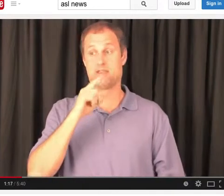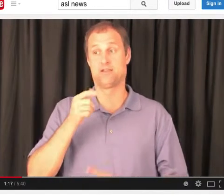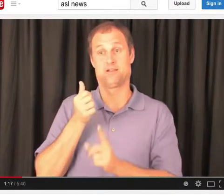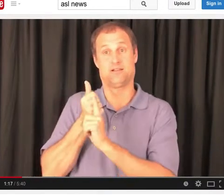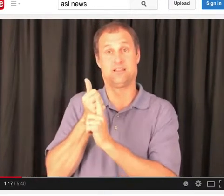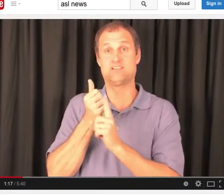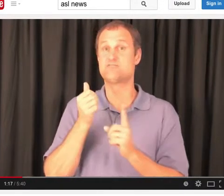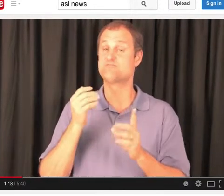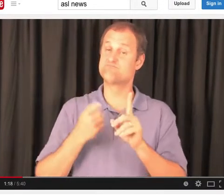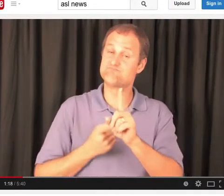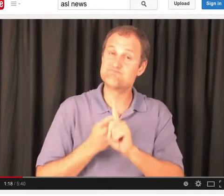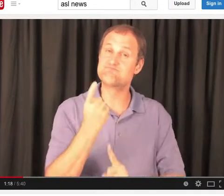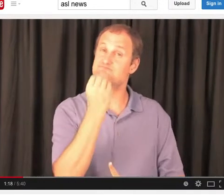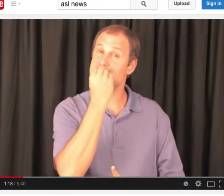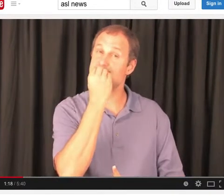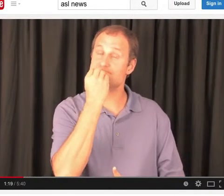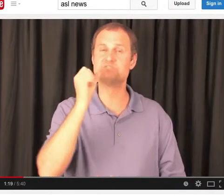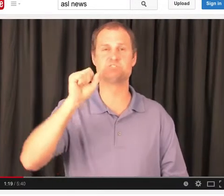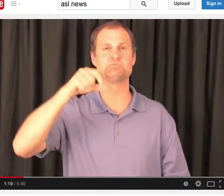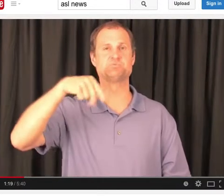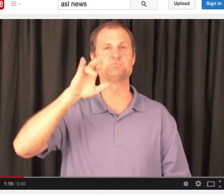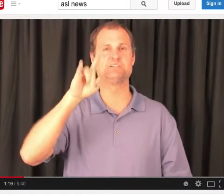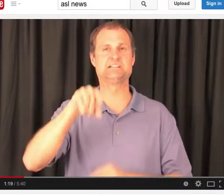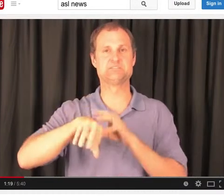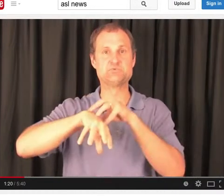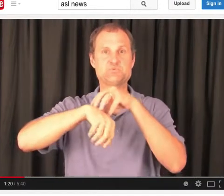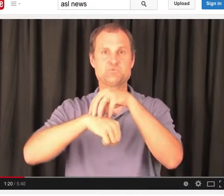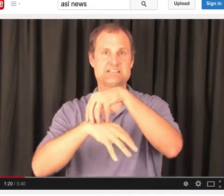From below, they look like small planes.